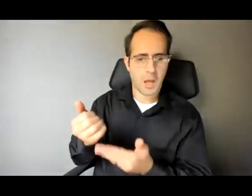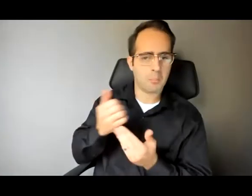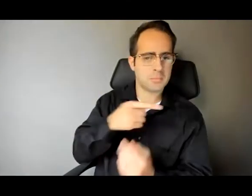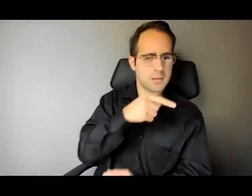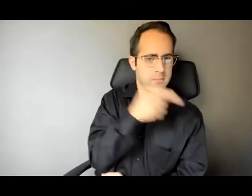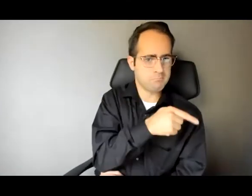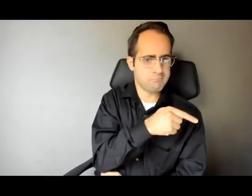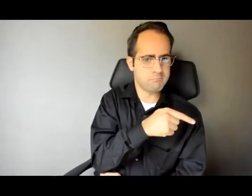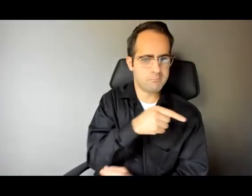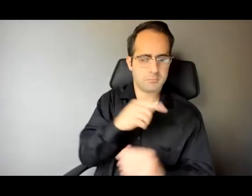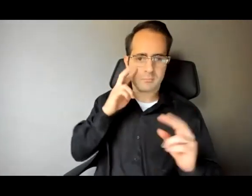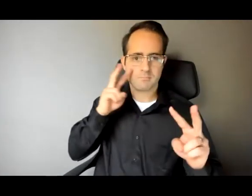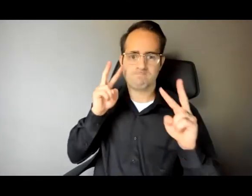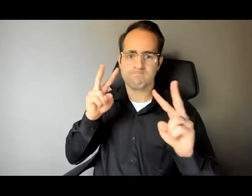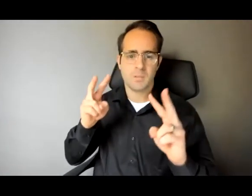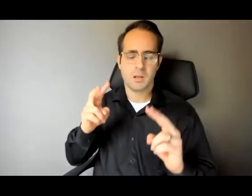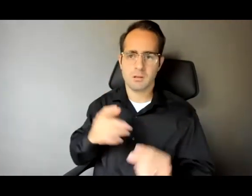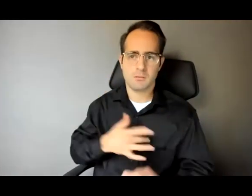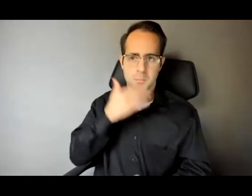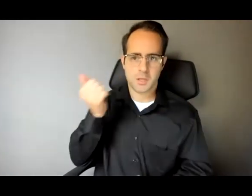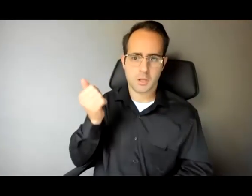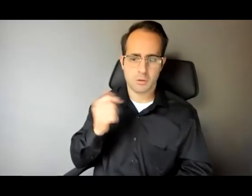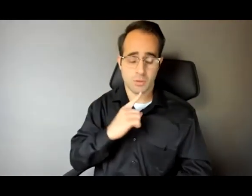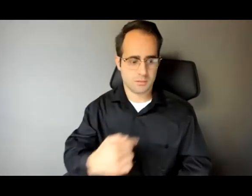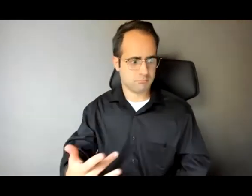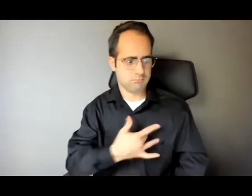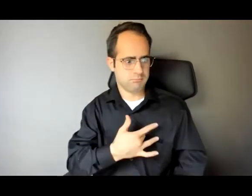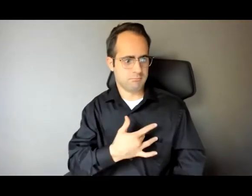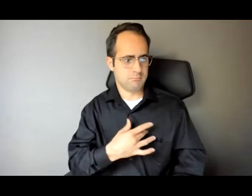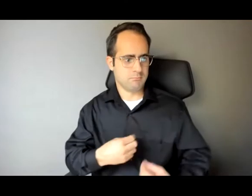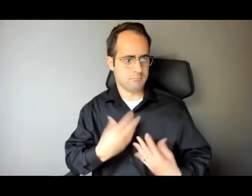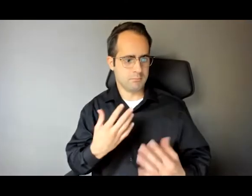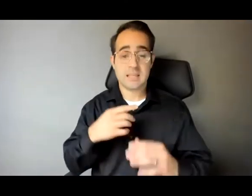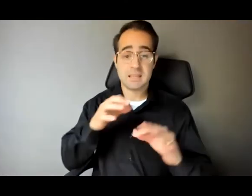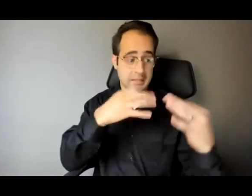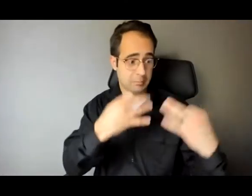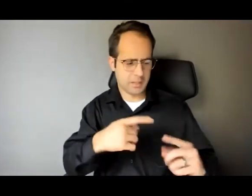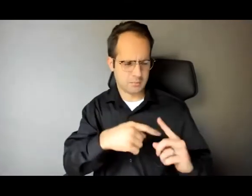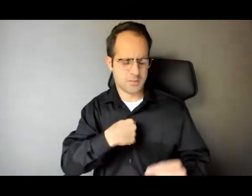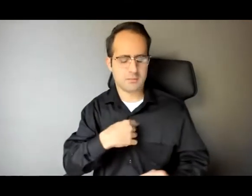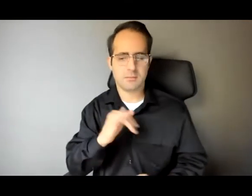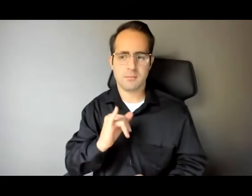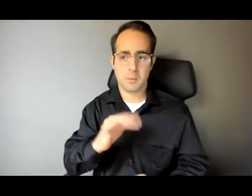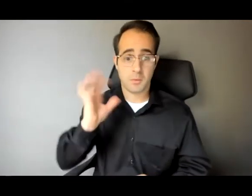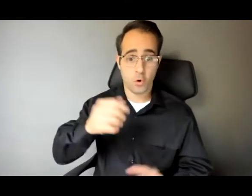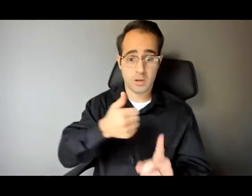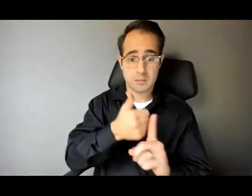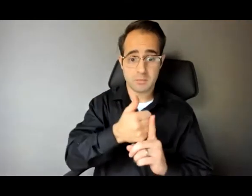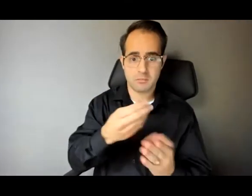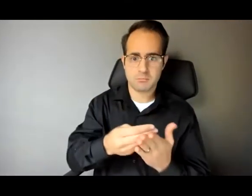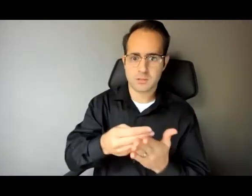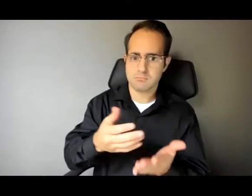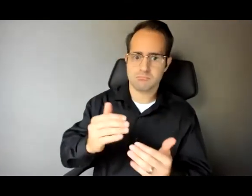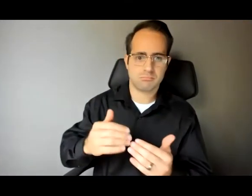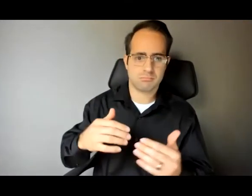to me but then toward the end of the conversation he said yeah before I went to prison I was making 100 grand a month in real estate so that obviously caught my attention